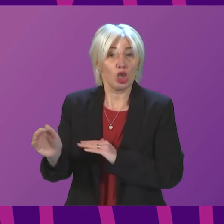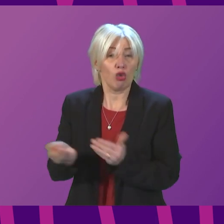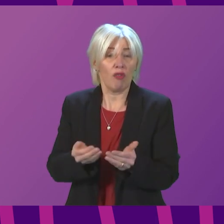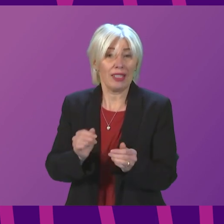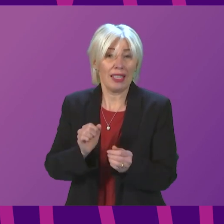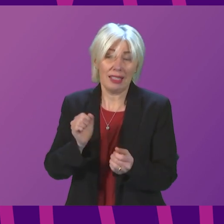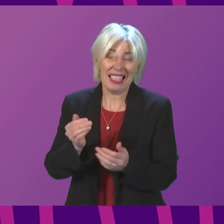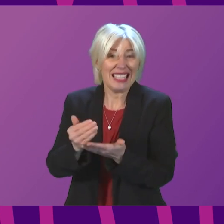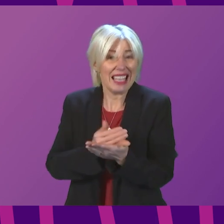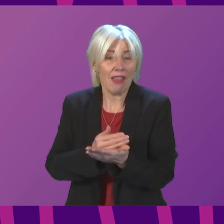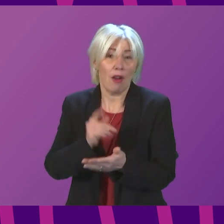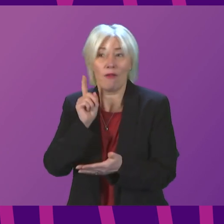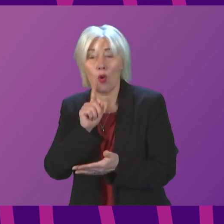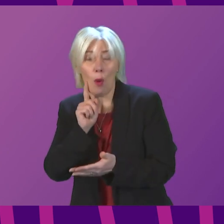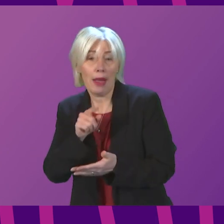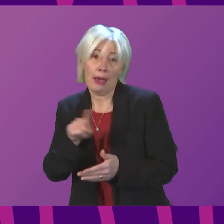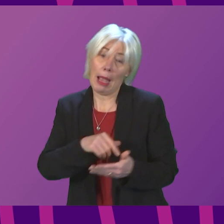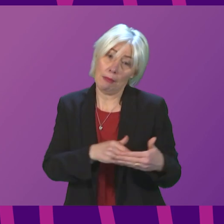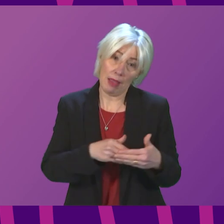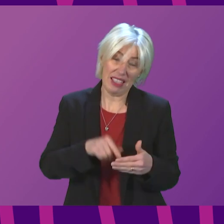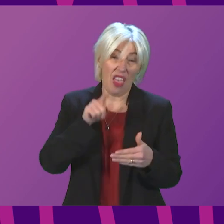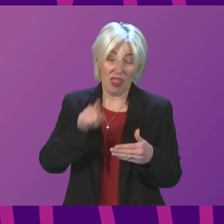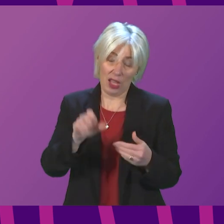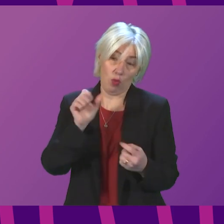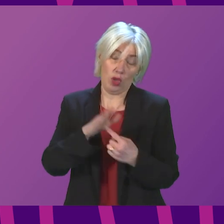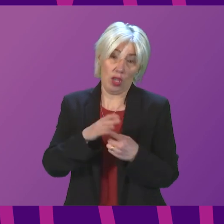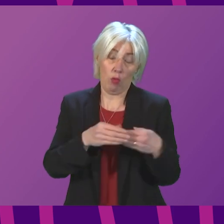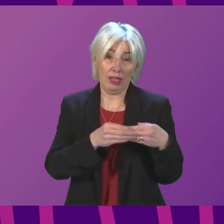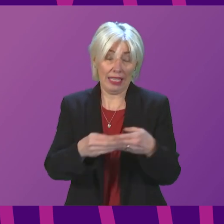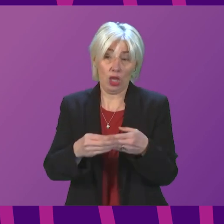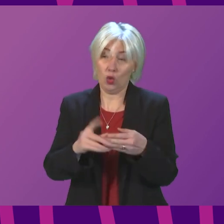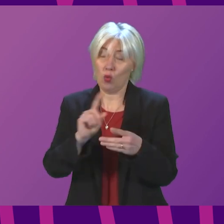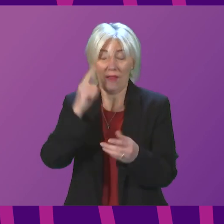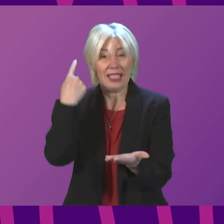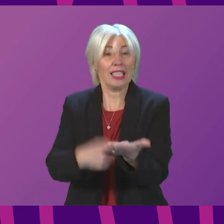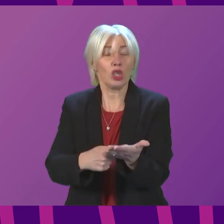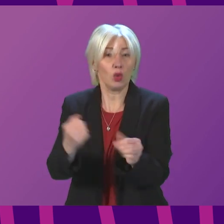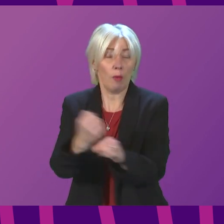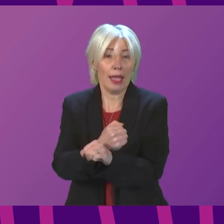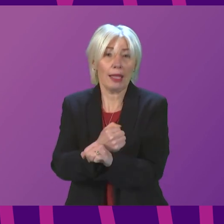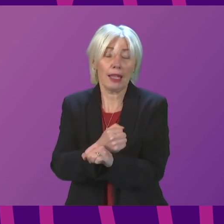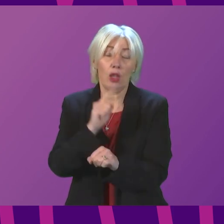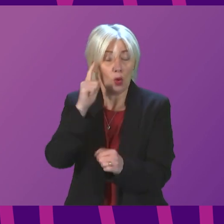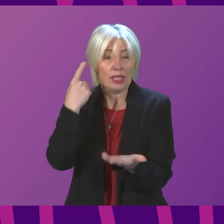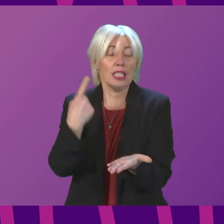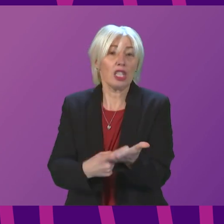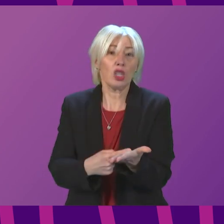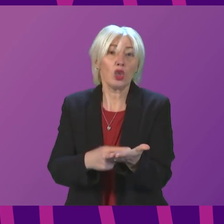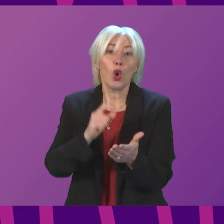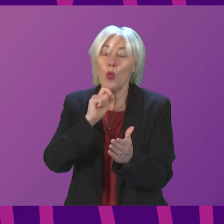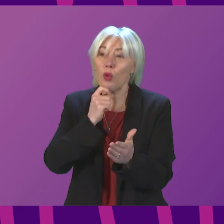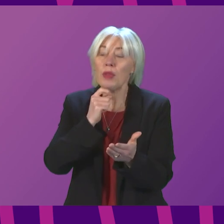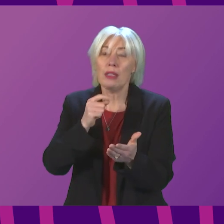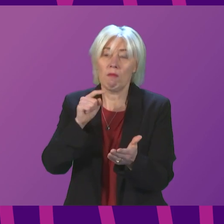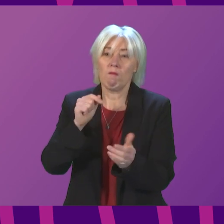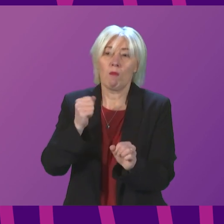babies, and that is the principle that will drive all of the decisions that are arrived at, and those decisions will, of course, be informed by all